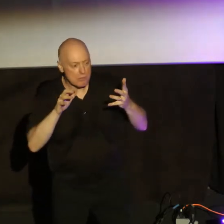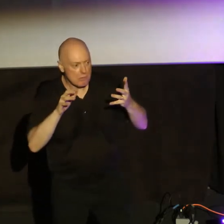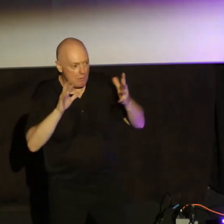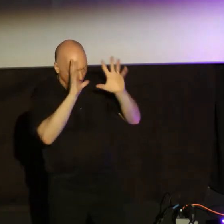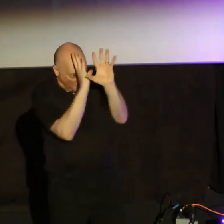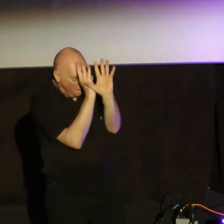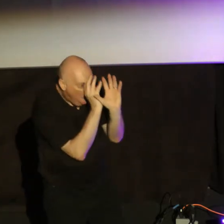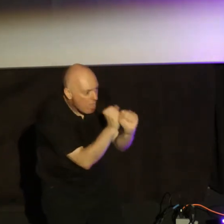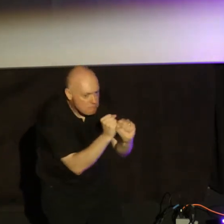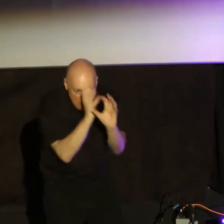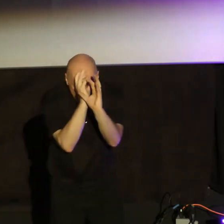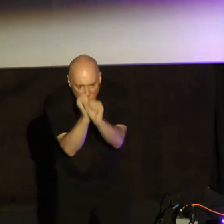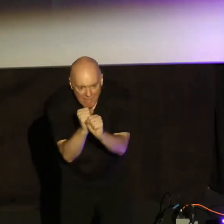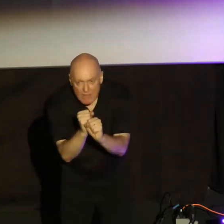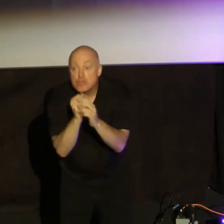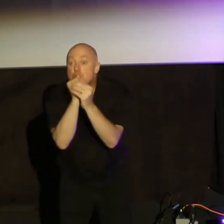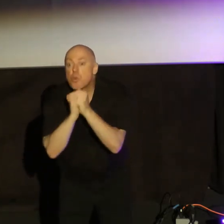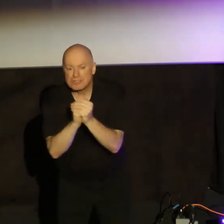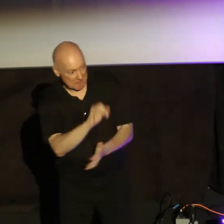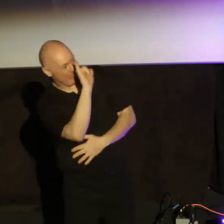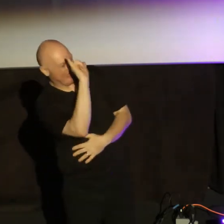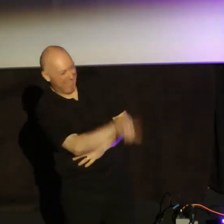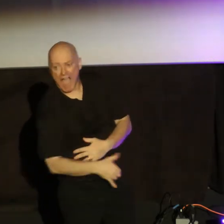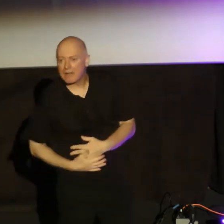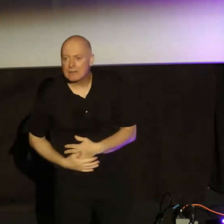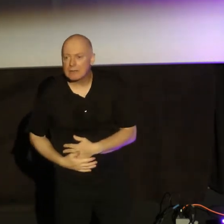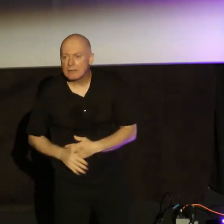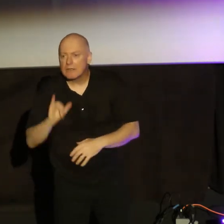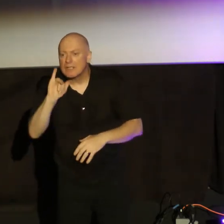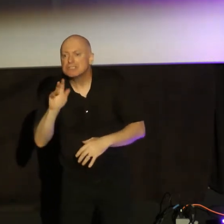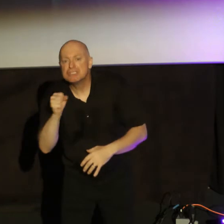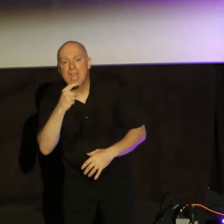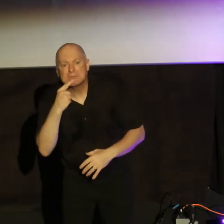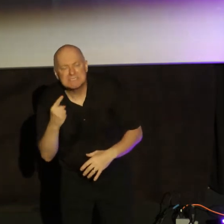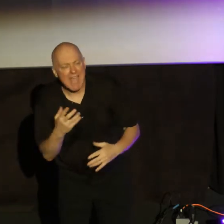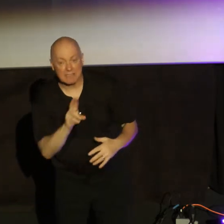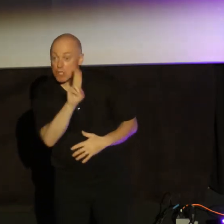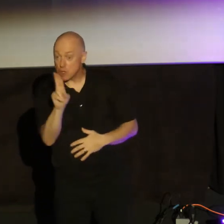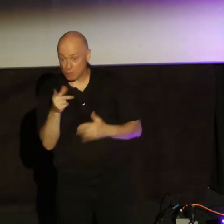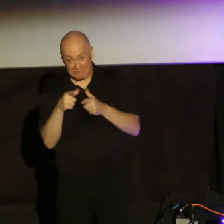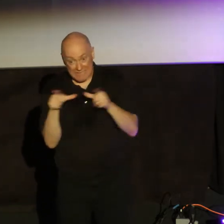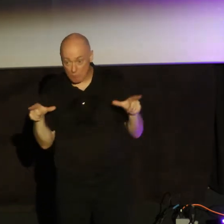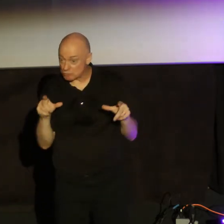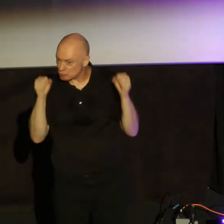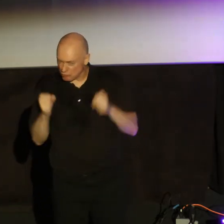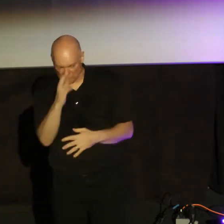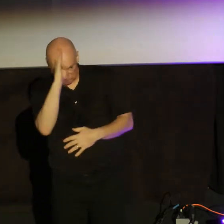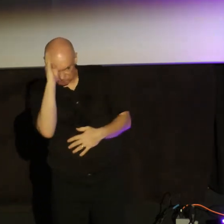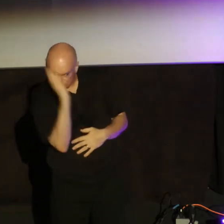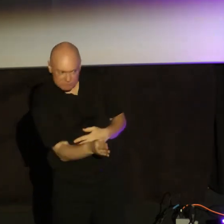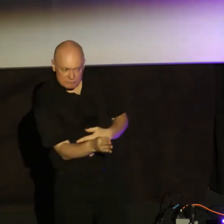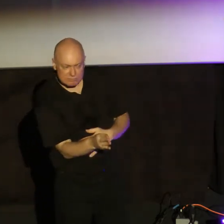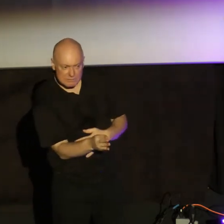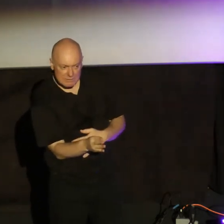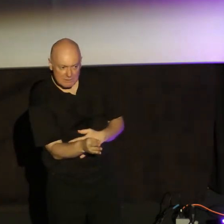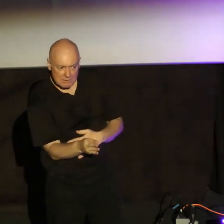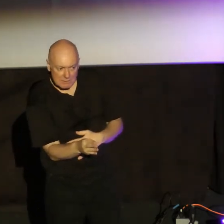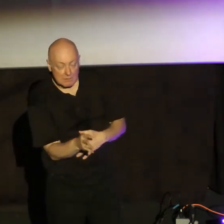We're worshipers, and you're worshiping that. Then James is saying, and he uses the language for a reason, because there's truth to it.